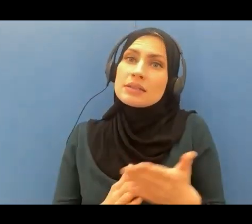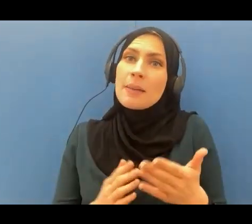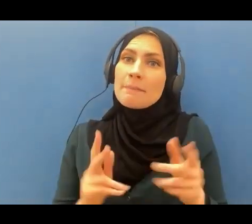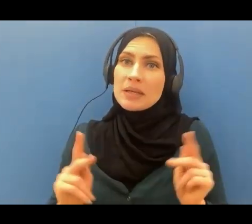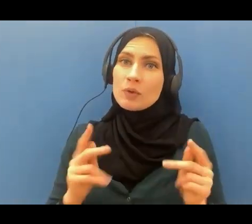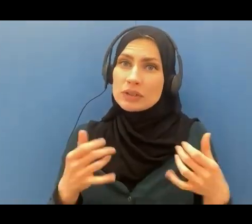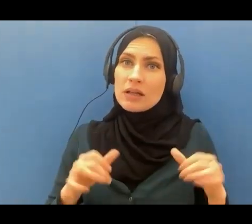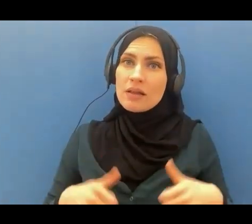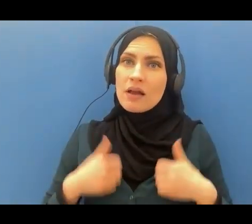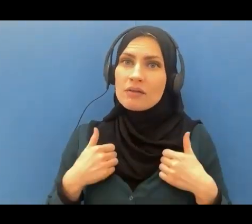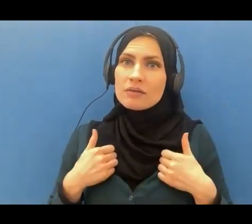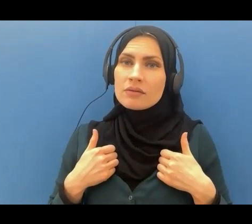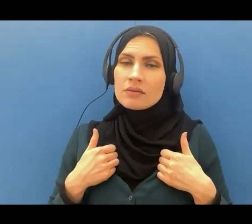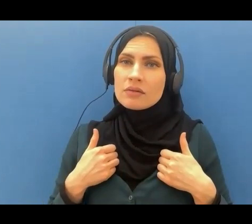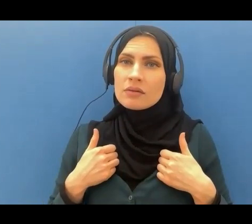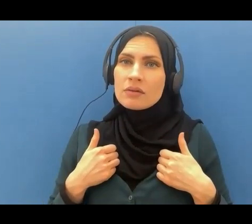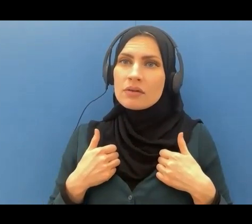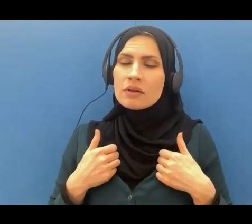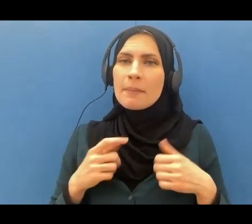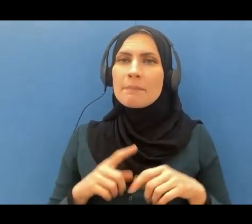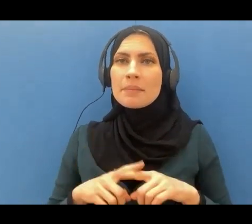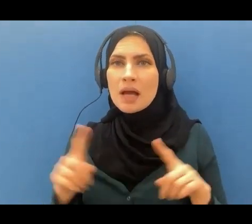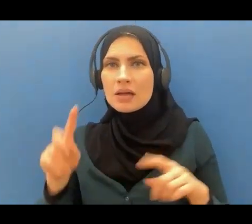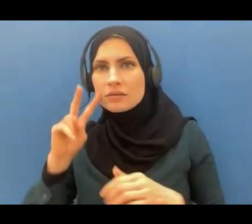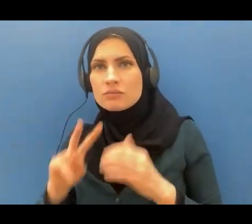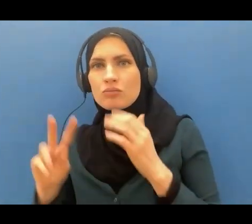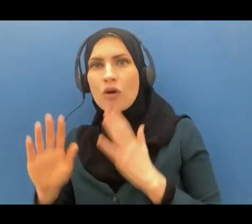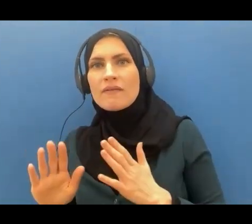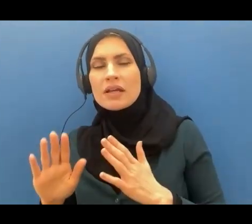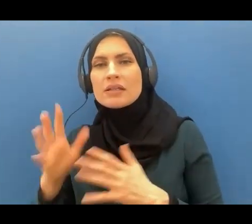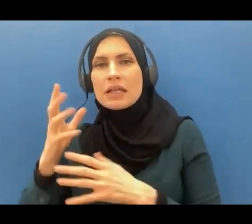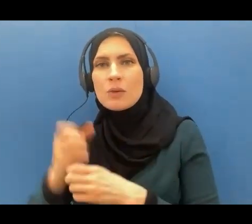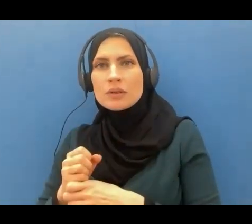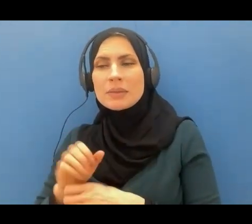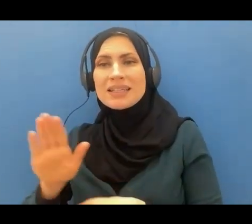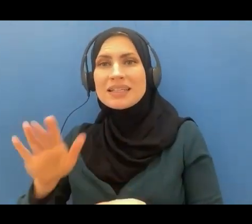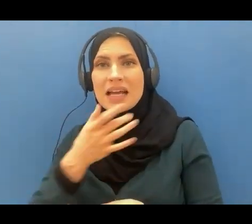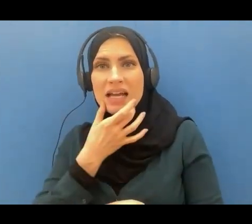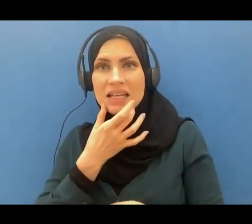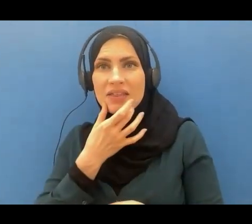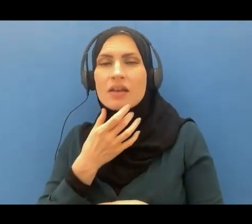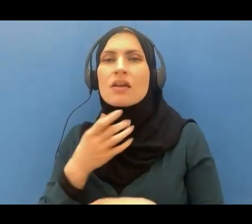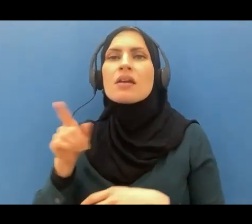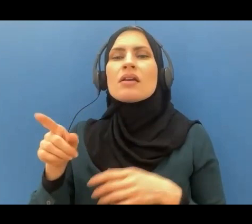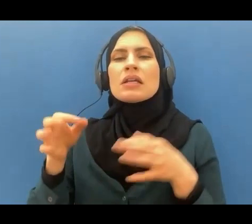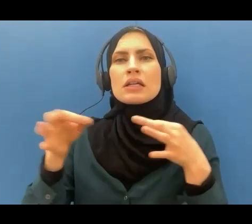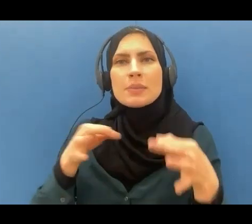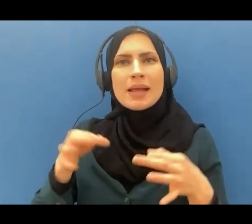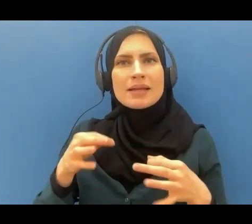but in the hadith of the prophet he mentions that the hour will not come